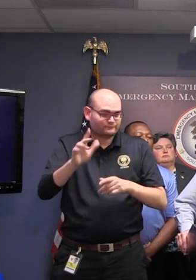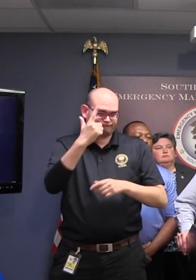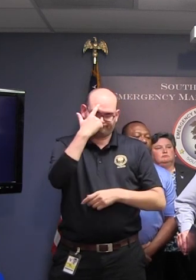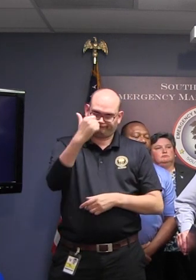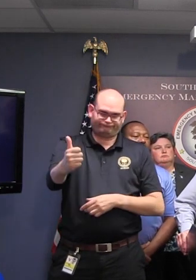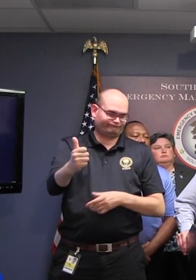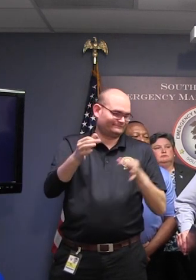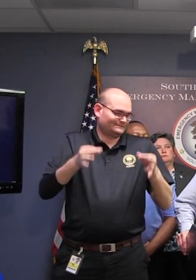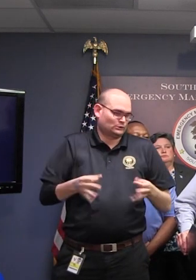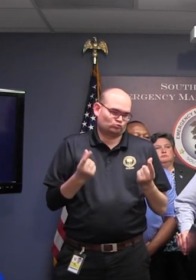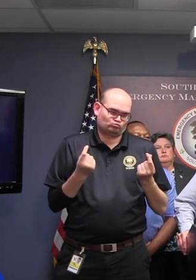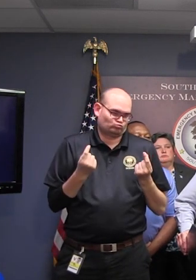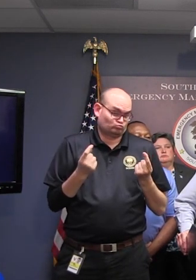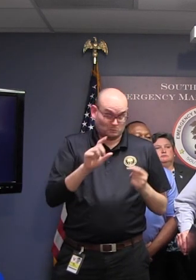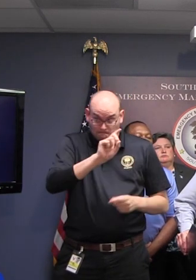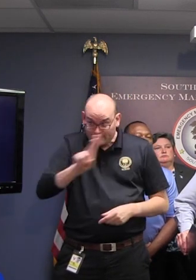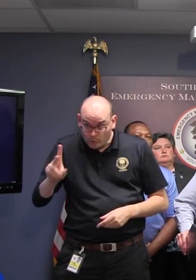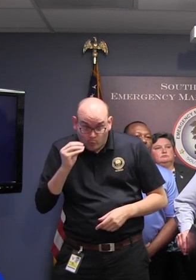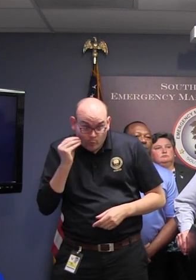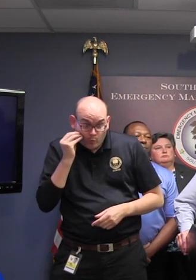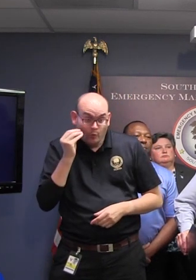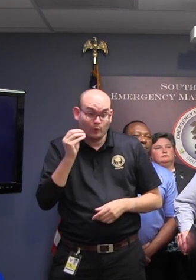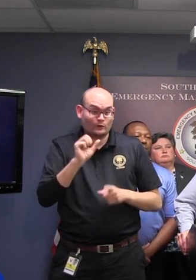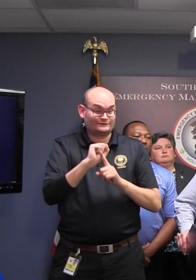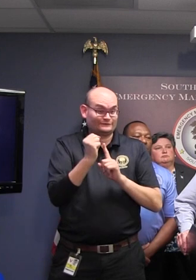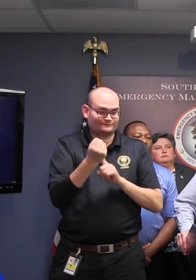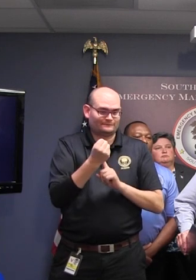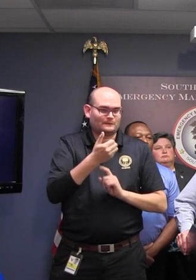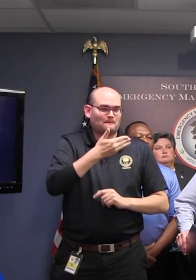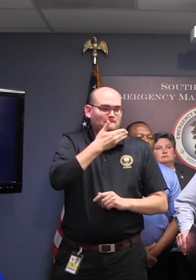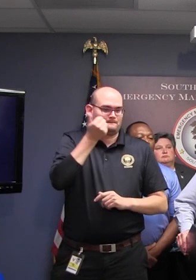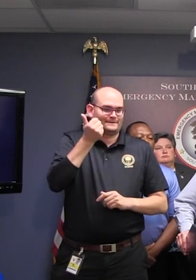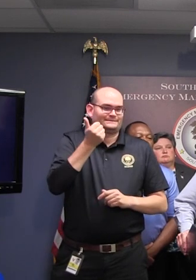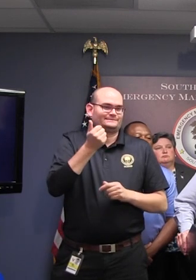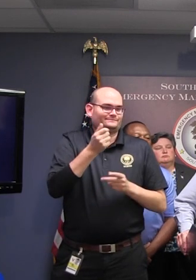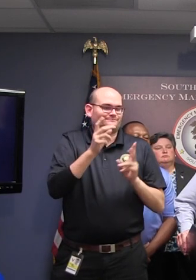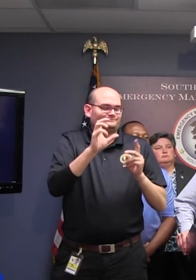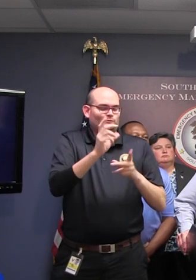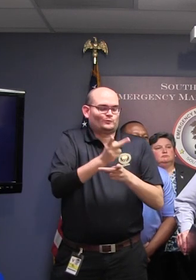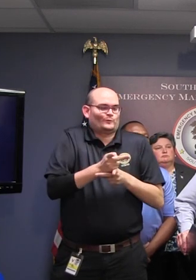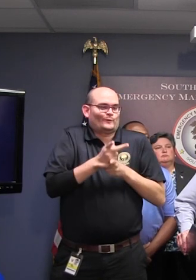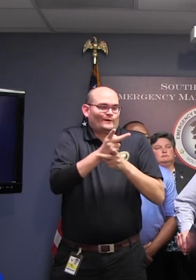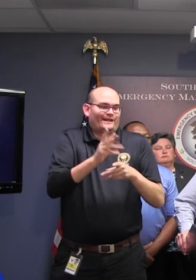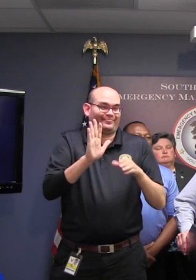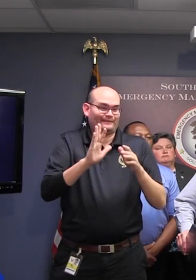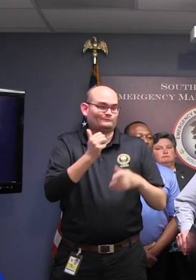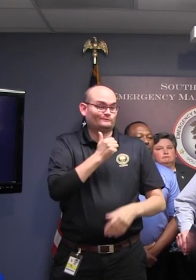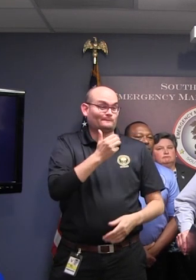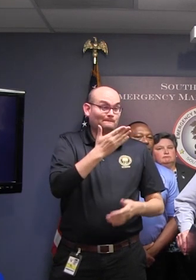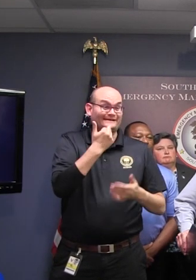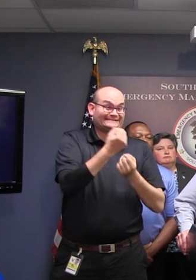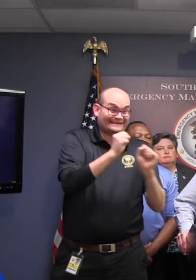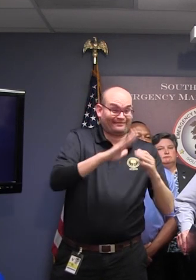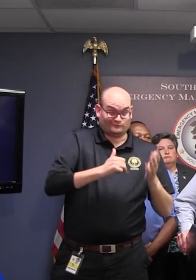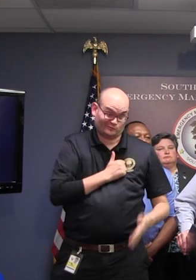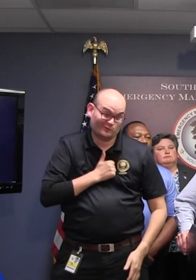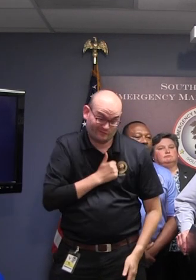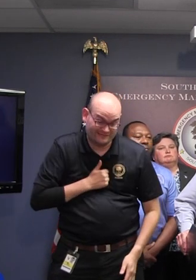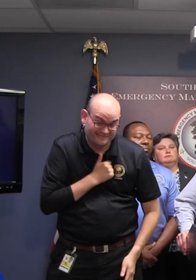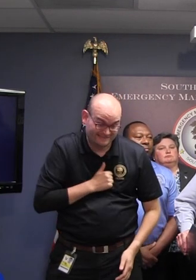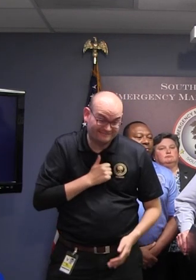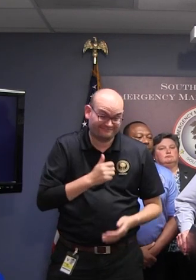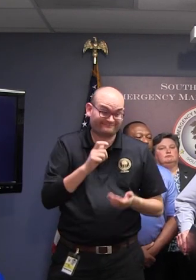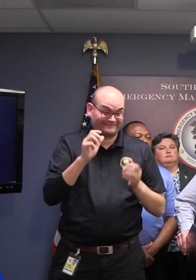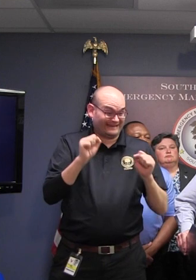In a situation like this, it's always best to be cautious because the weather can change. And if something happens,